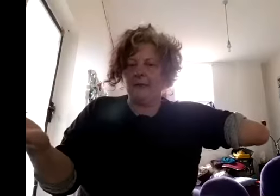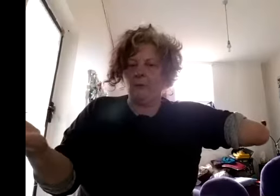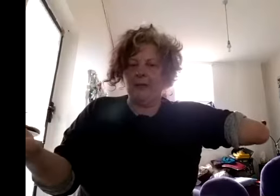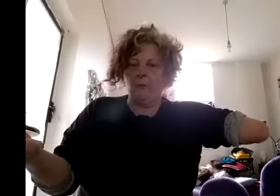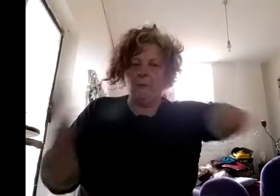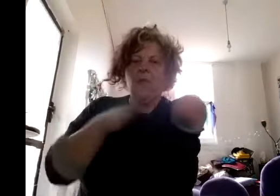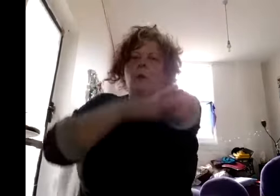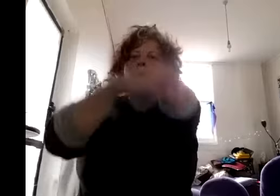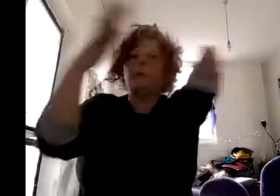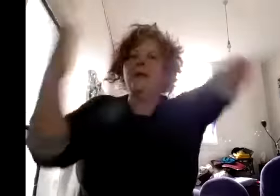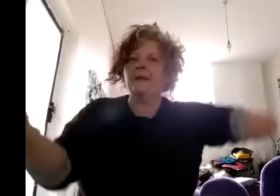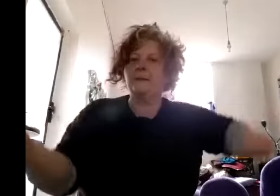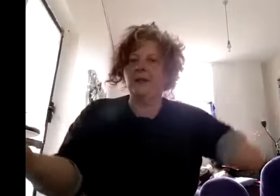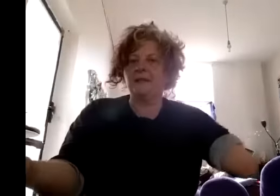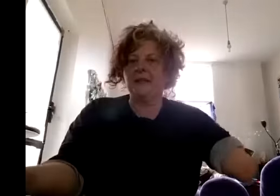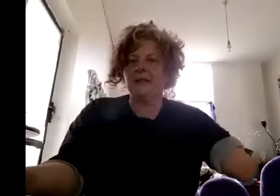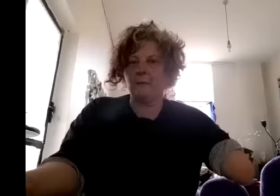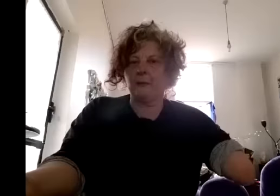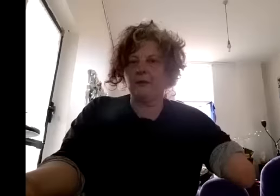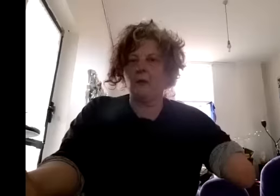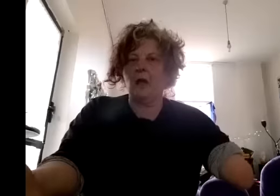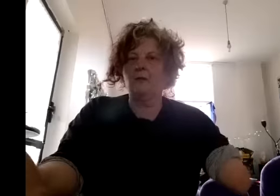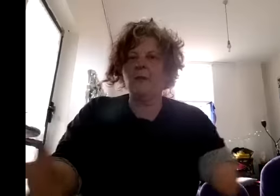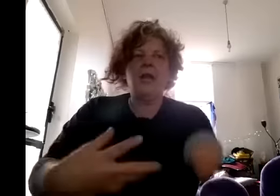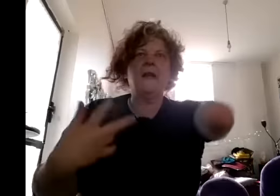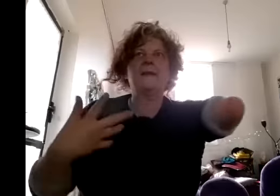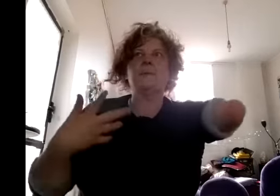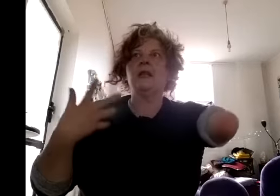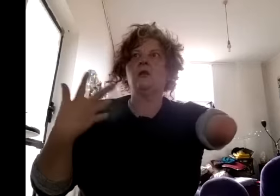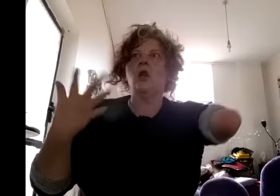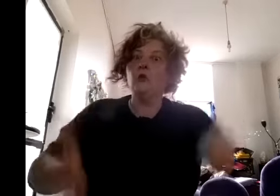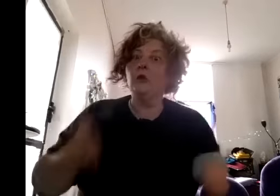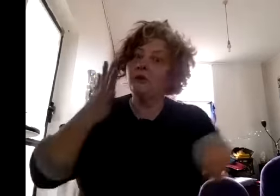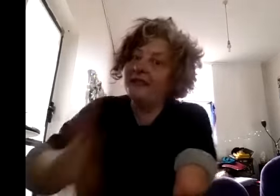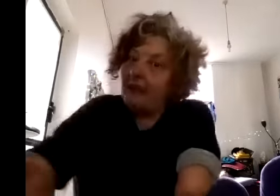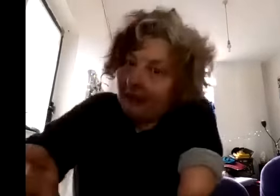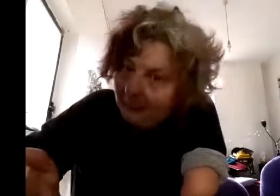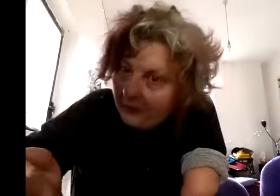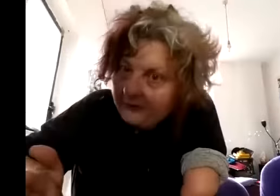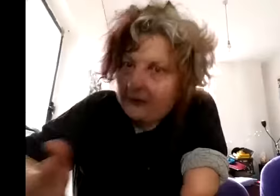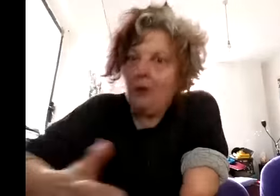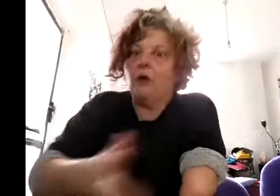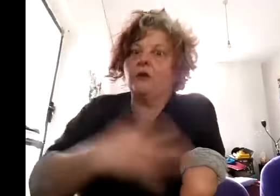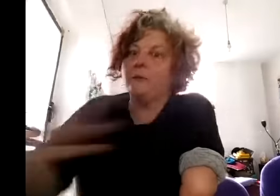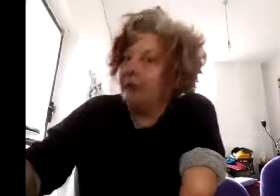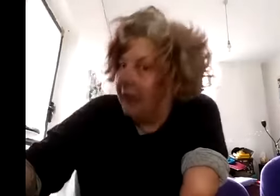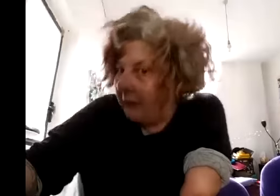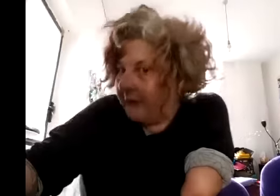people we're opening up this space for deaf people as well and that's been a real selling point which is really interesting